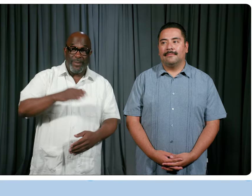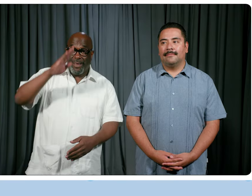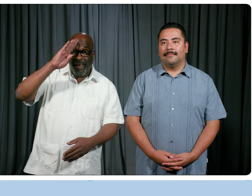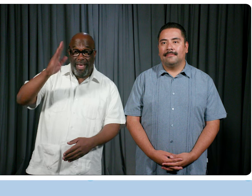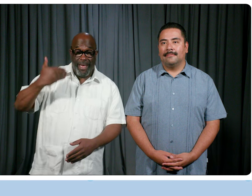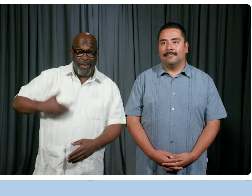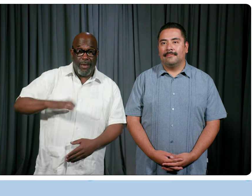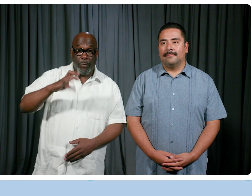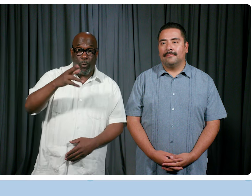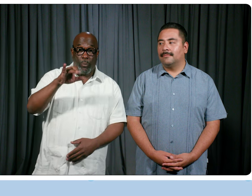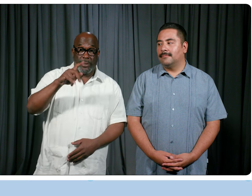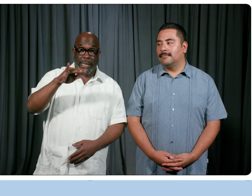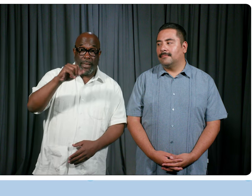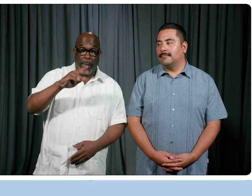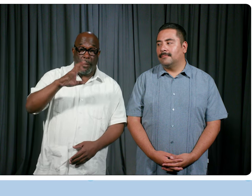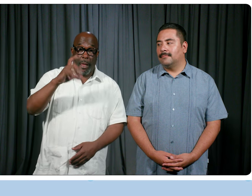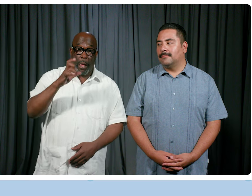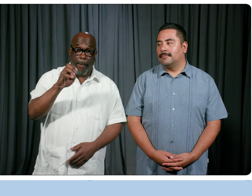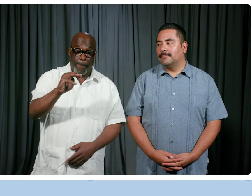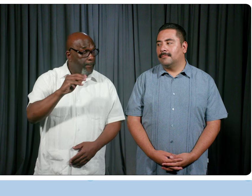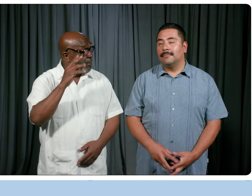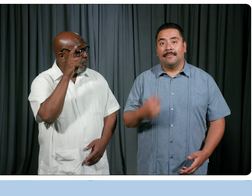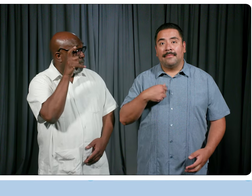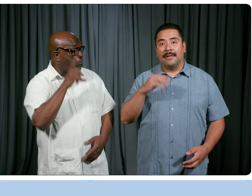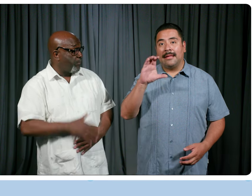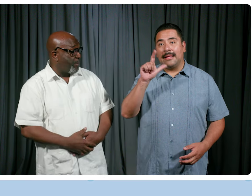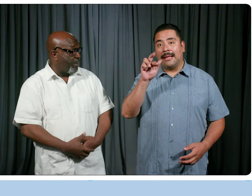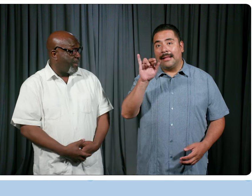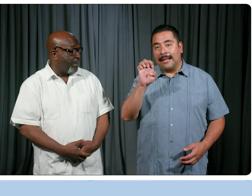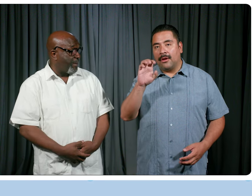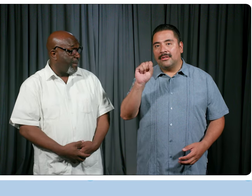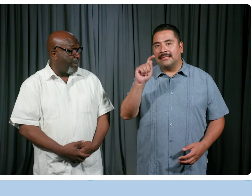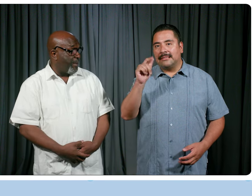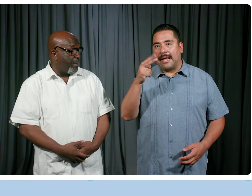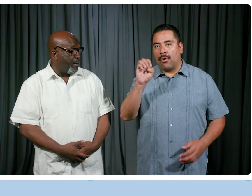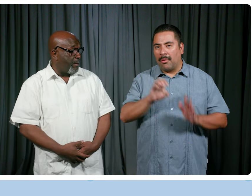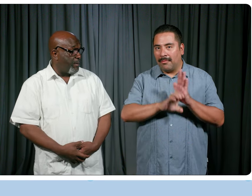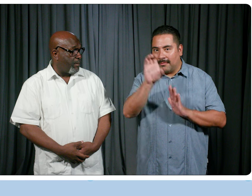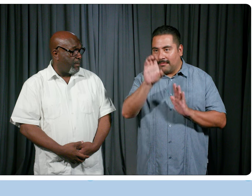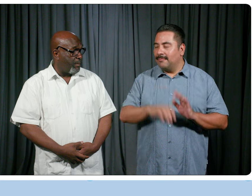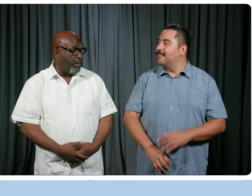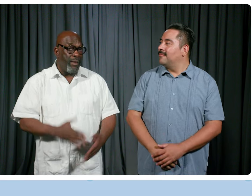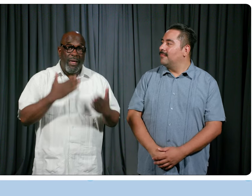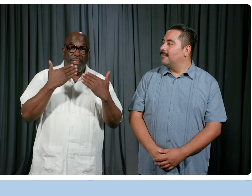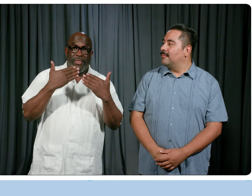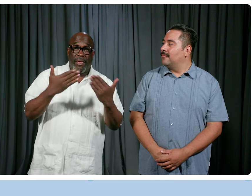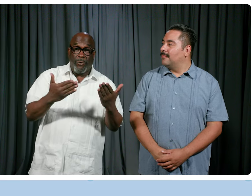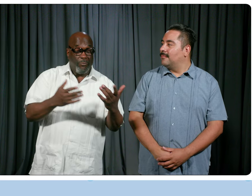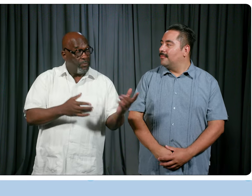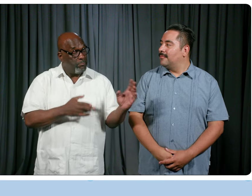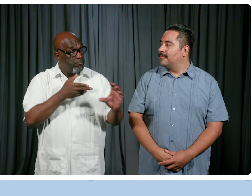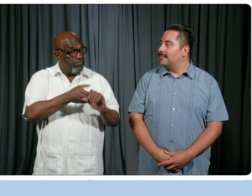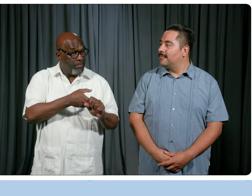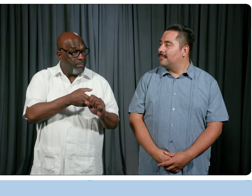Hi, I'm Christina McLean, and I'm Claire Stanhope. Welcome to All Access. Thanks for joining us today, Claire, as our guest co